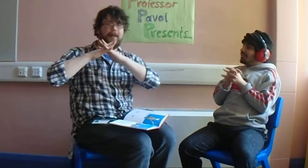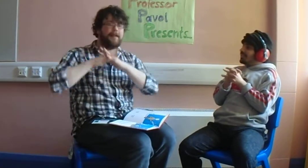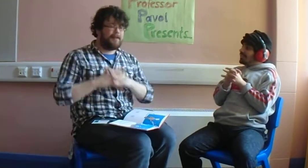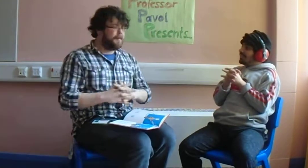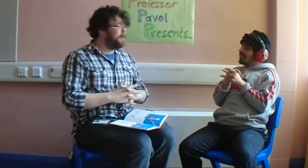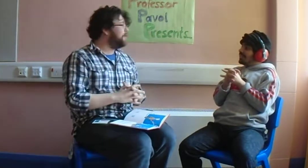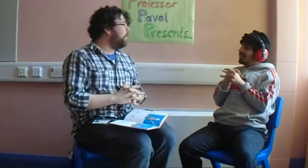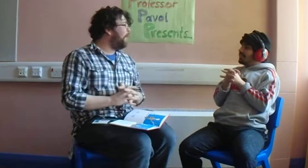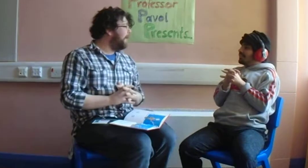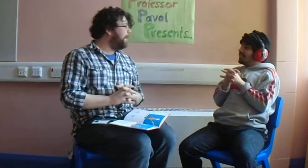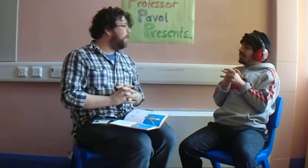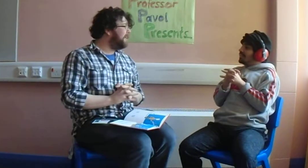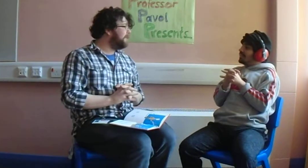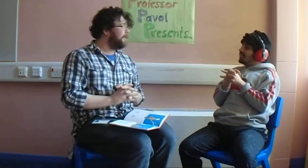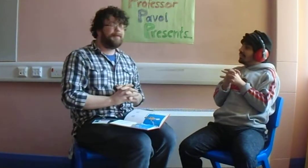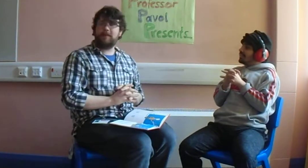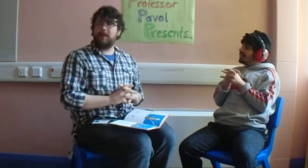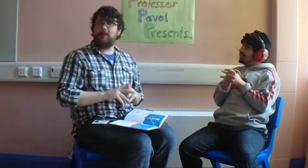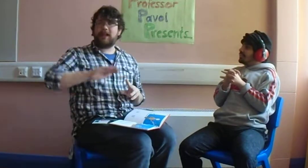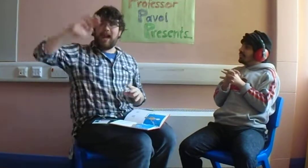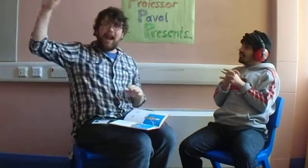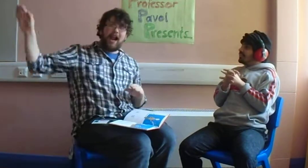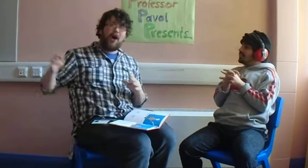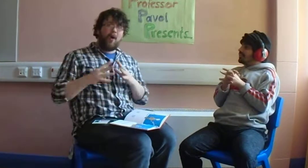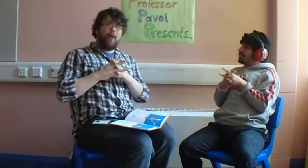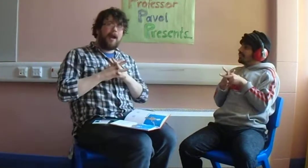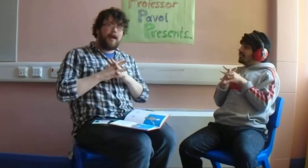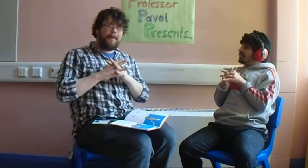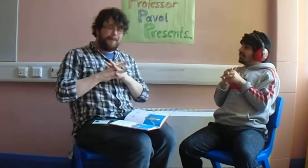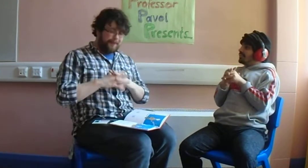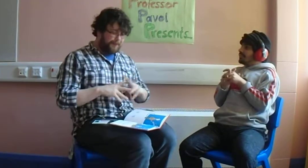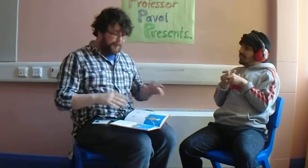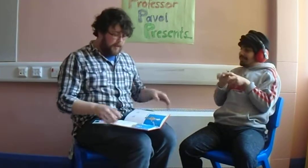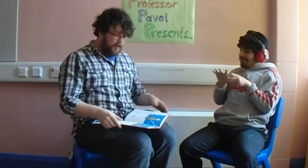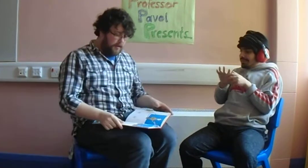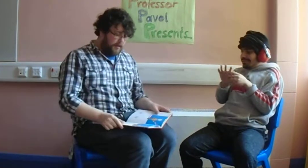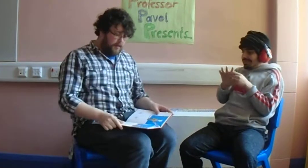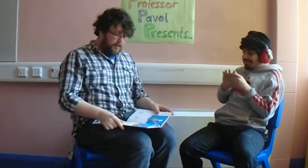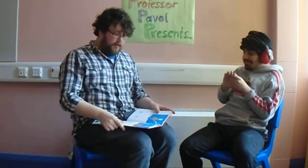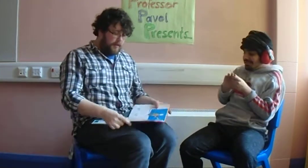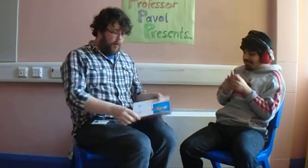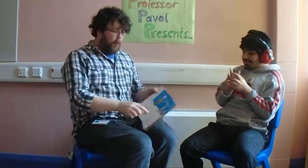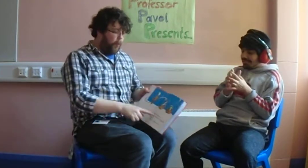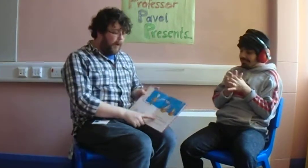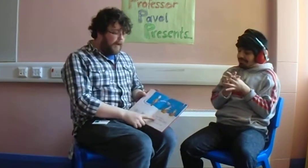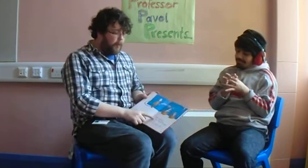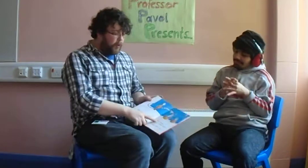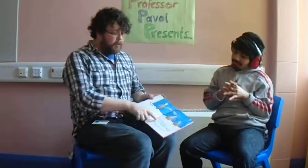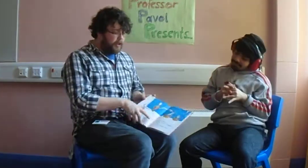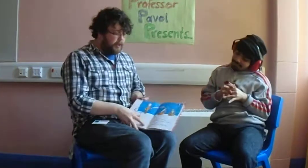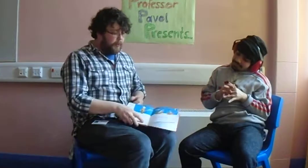We'll talking to William White. Hello, William! So, Willie Waterloo